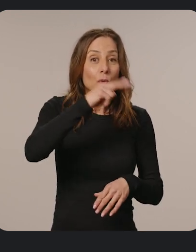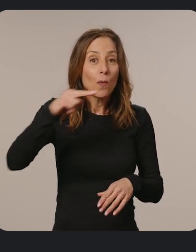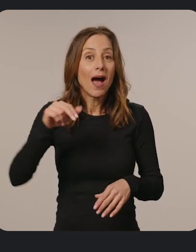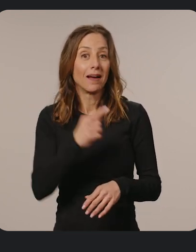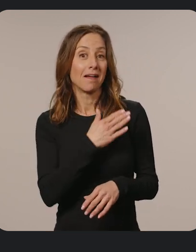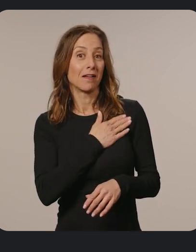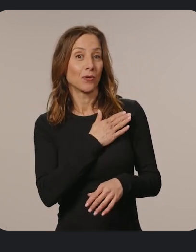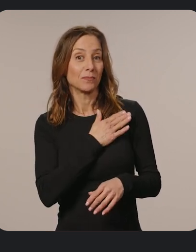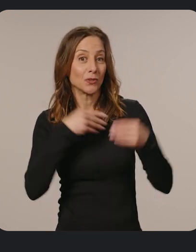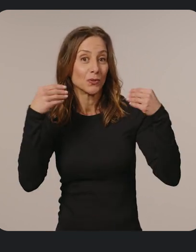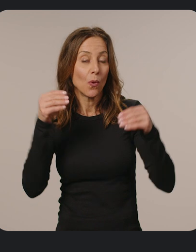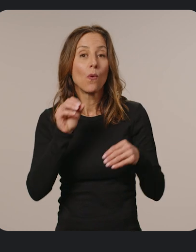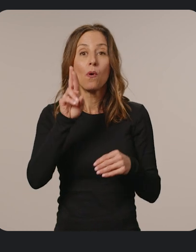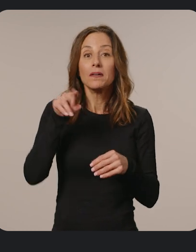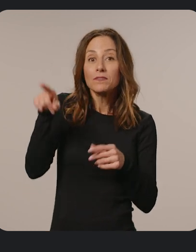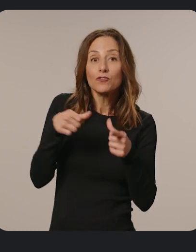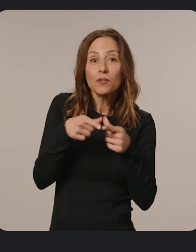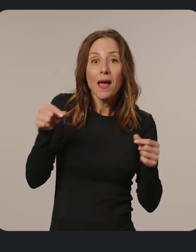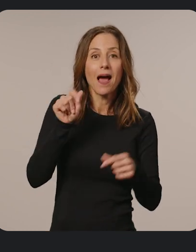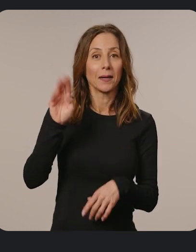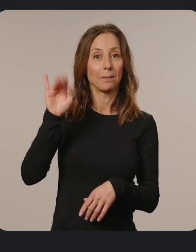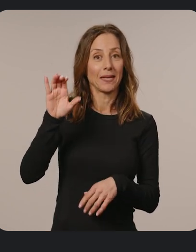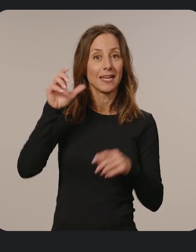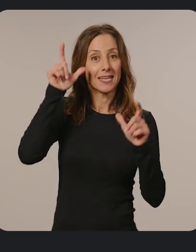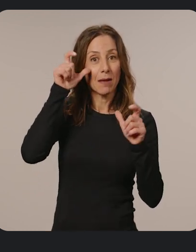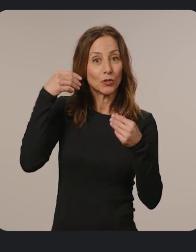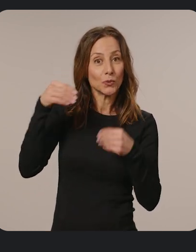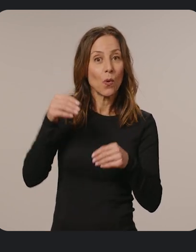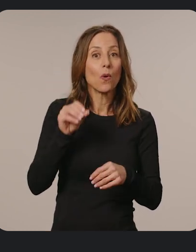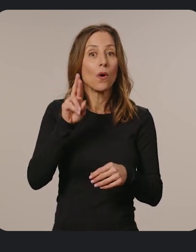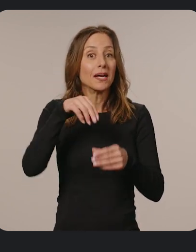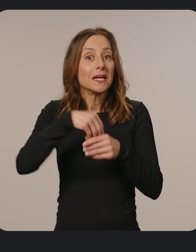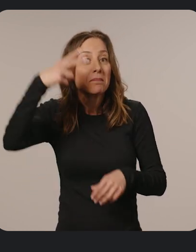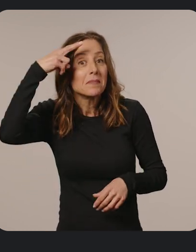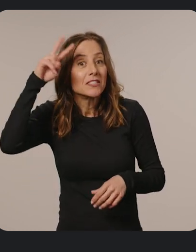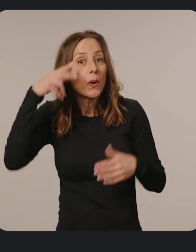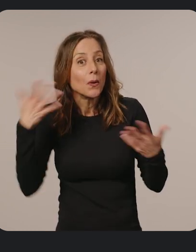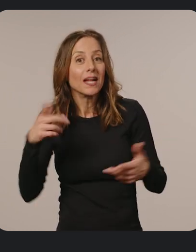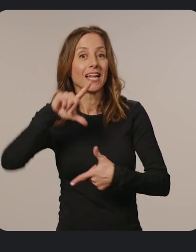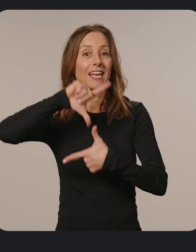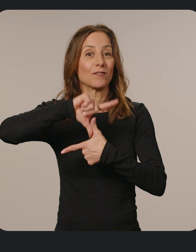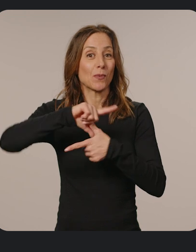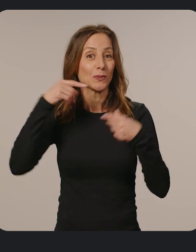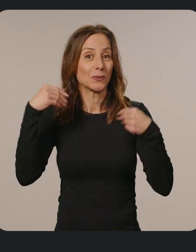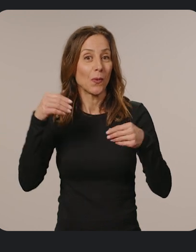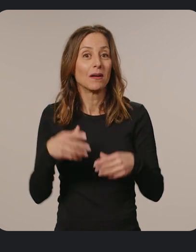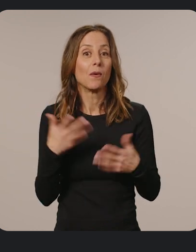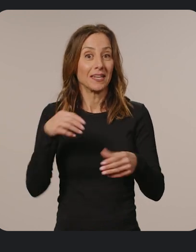in Norway at an L-Shop store, in Japan at a big camera store, in Mexico at a Liverpool store,